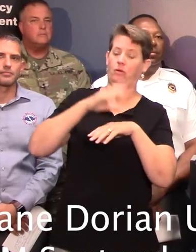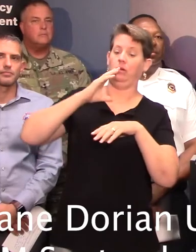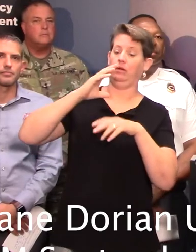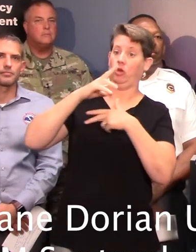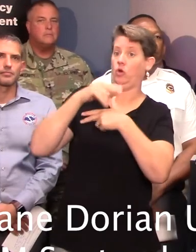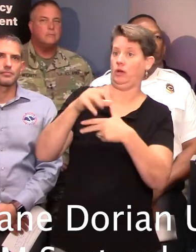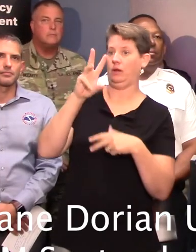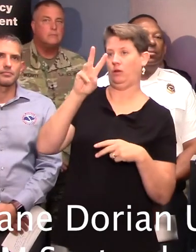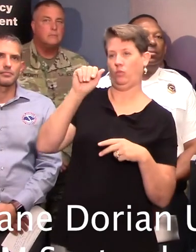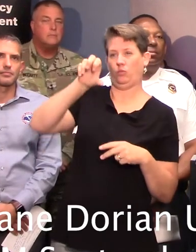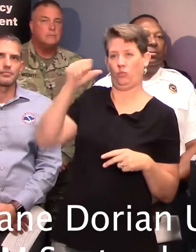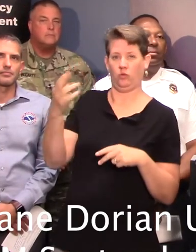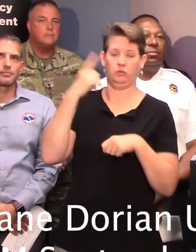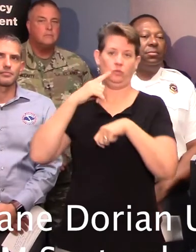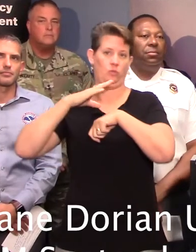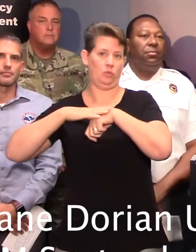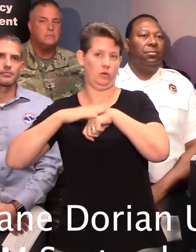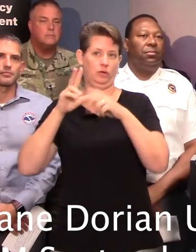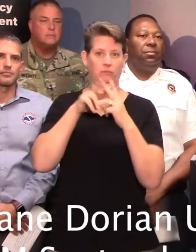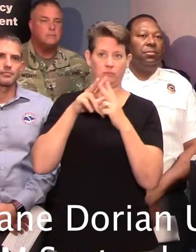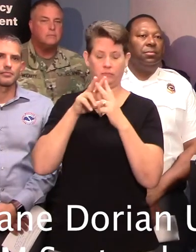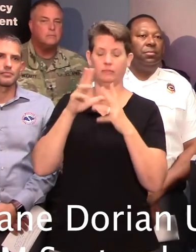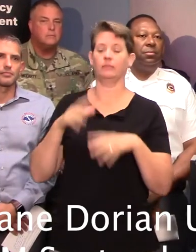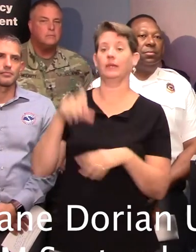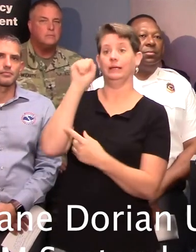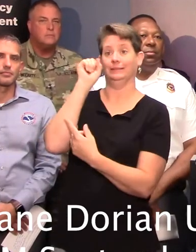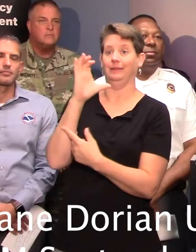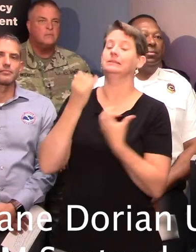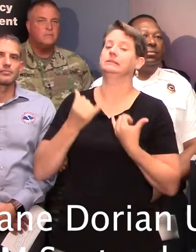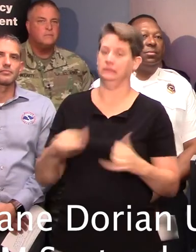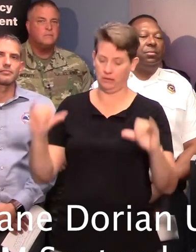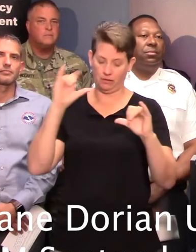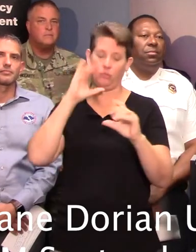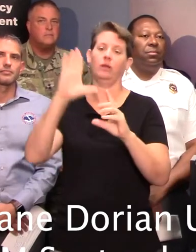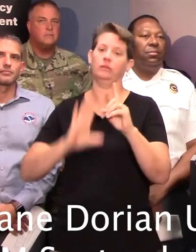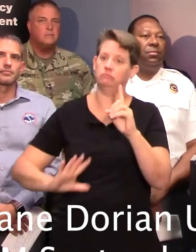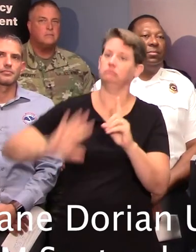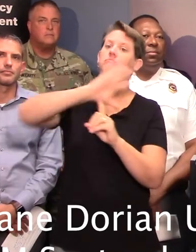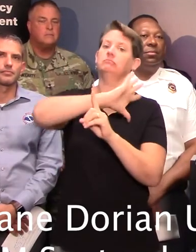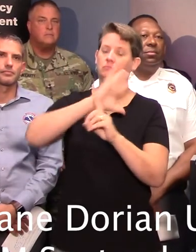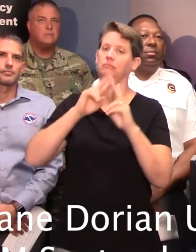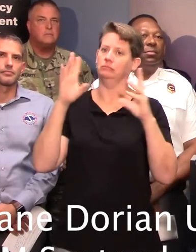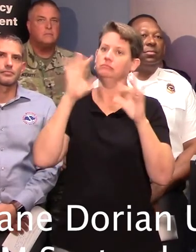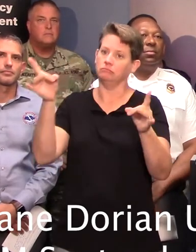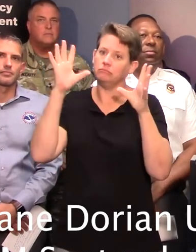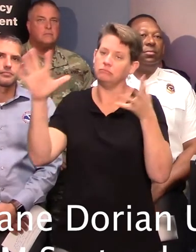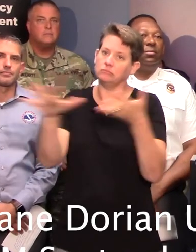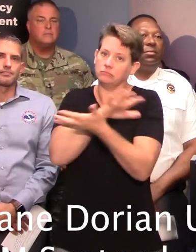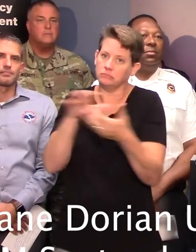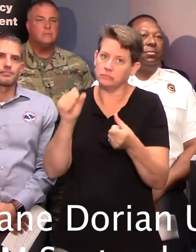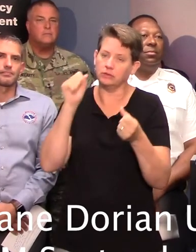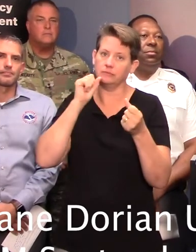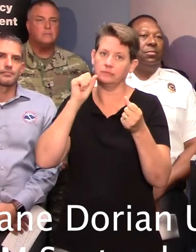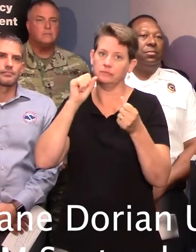or a hurricane warning. South Carolina is still in the path of what is a very destructive and deadly storm.